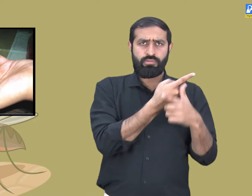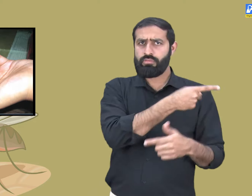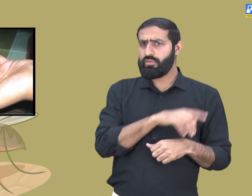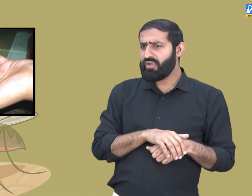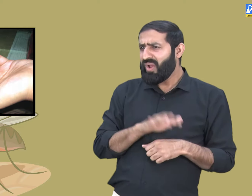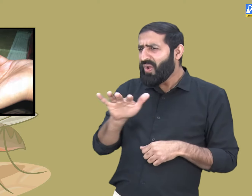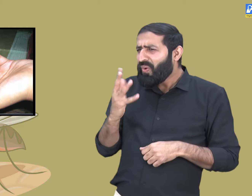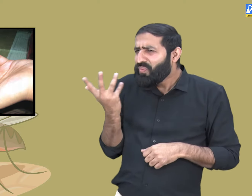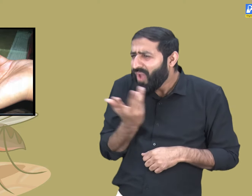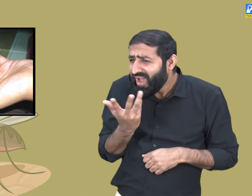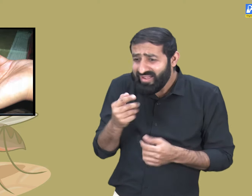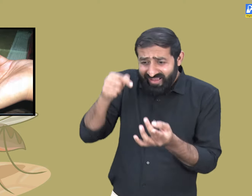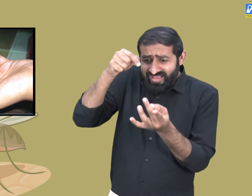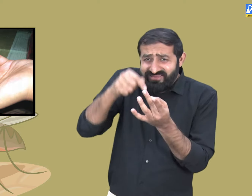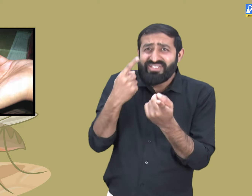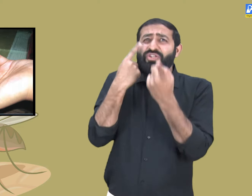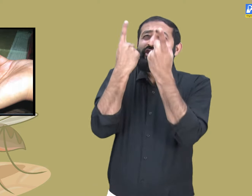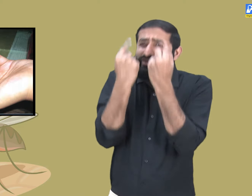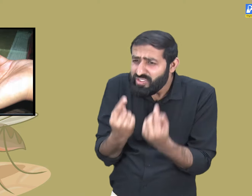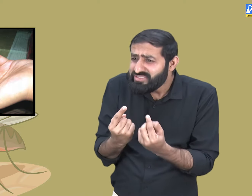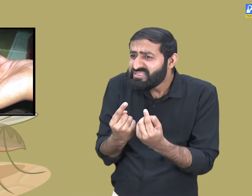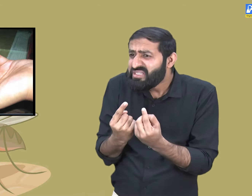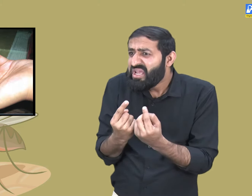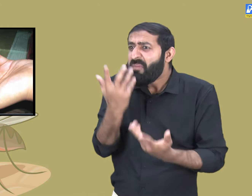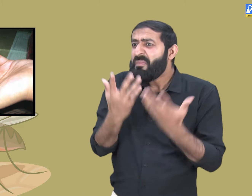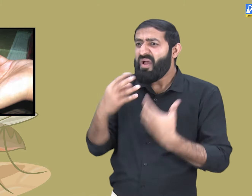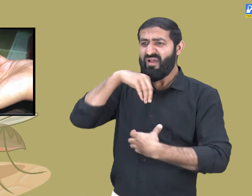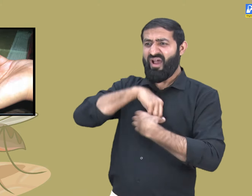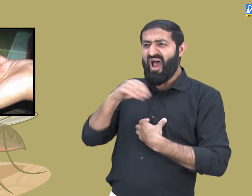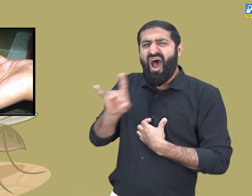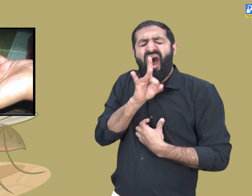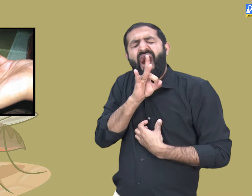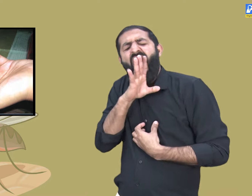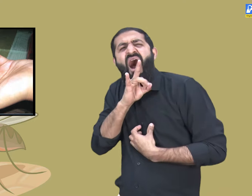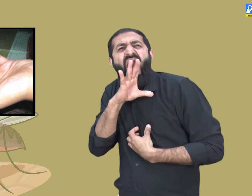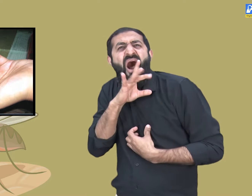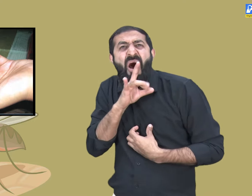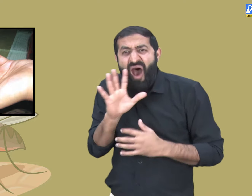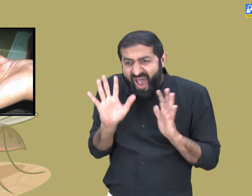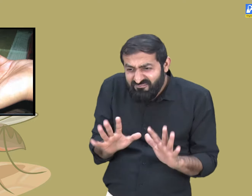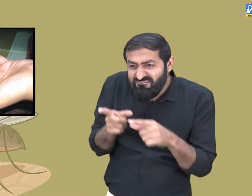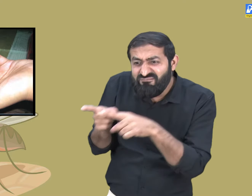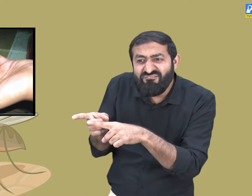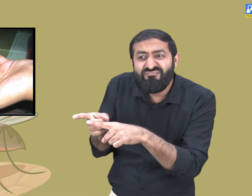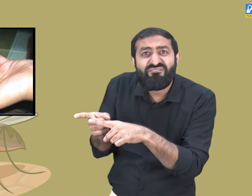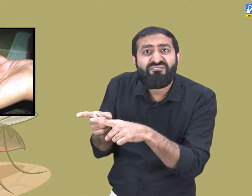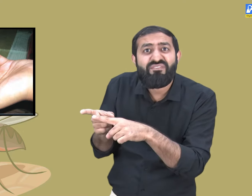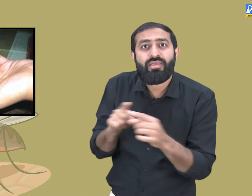Jaskirat asked, A blood test? Why? It must have been very painful.